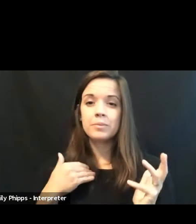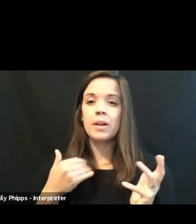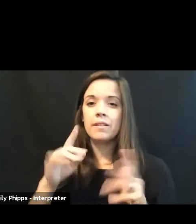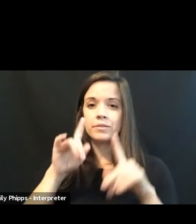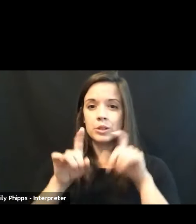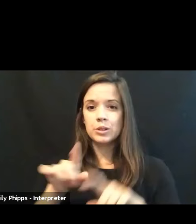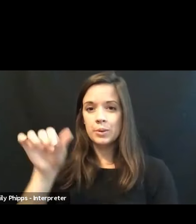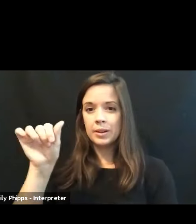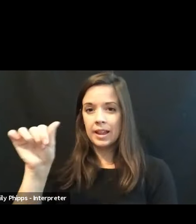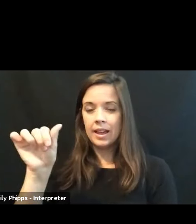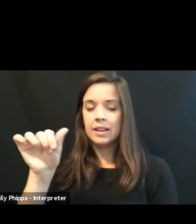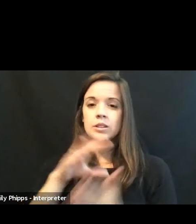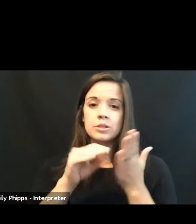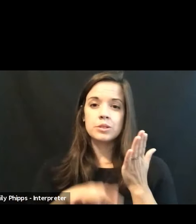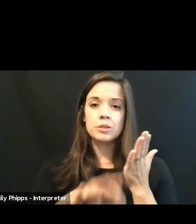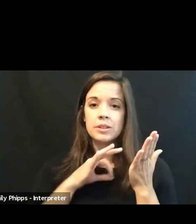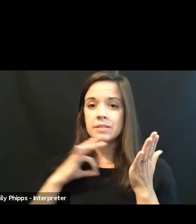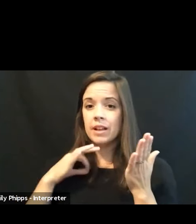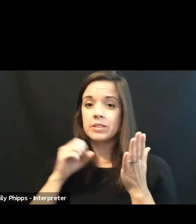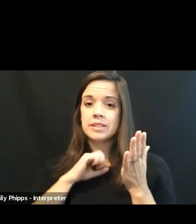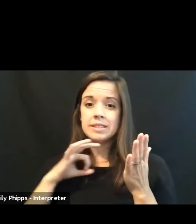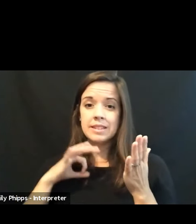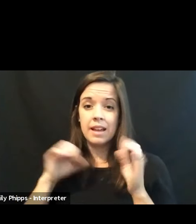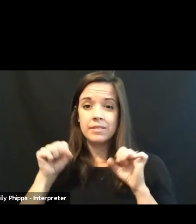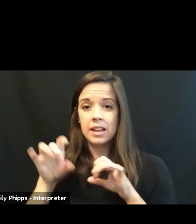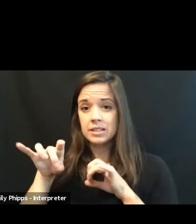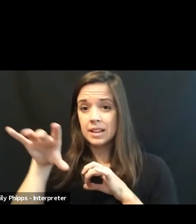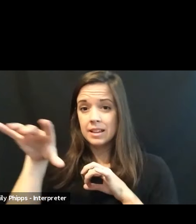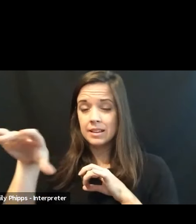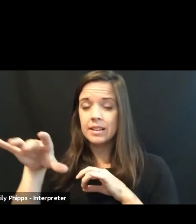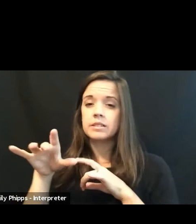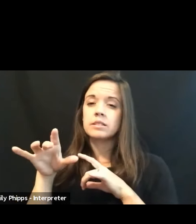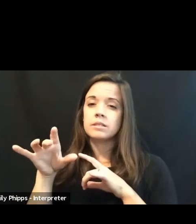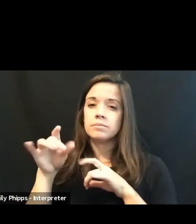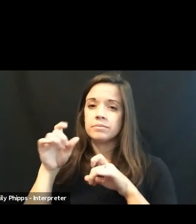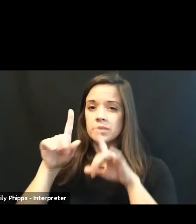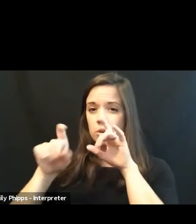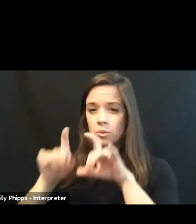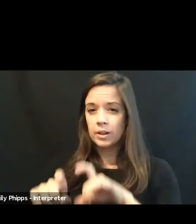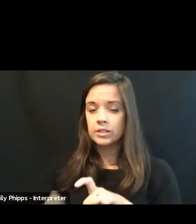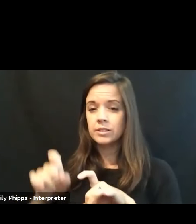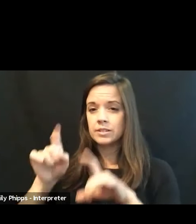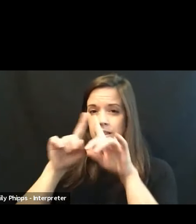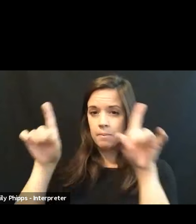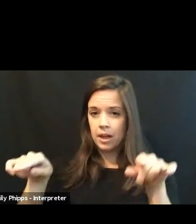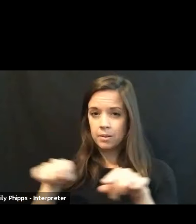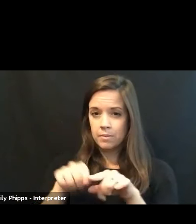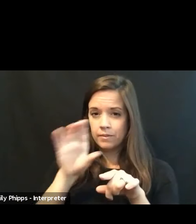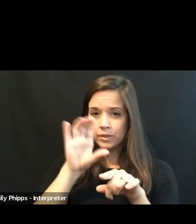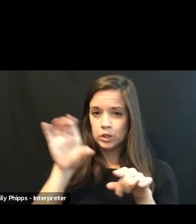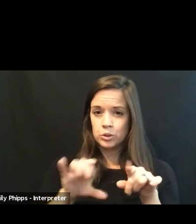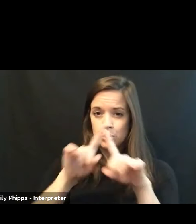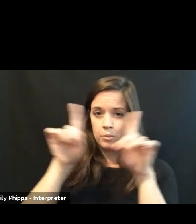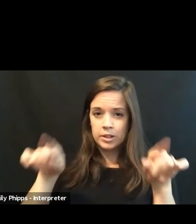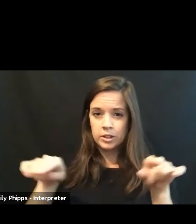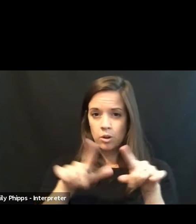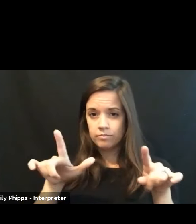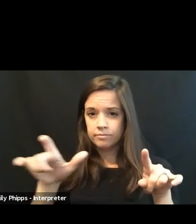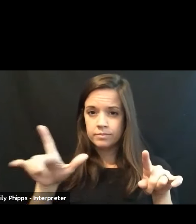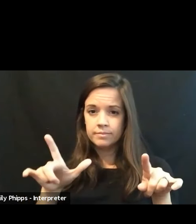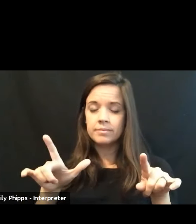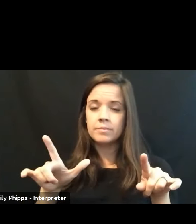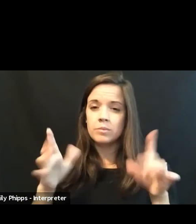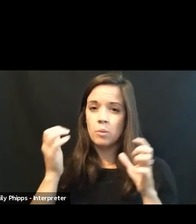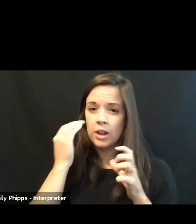staff can submit questions via the Q&A button at the bottom of the Zoom window. We won't identify people by name,